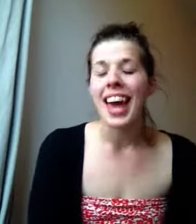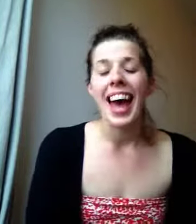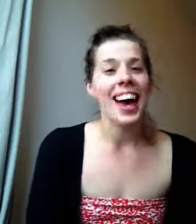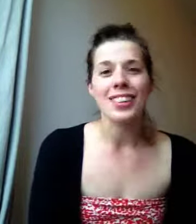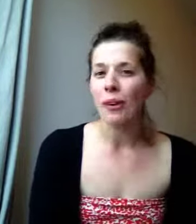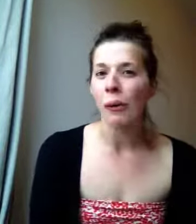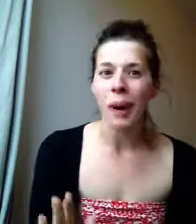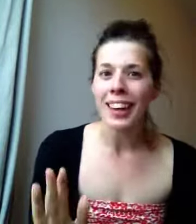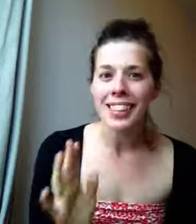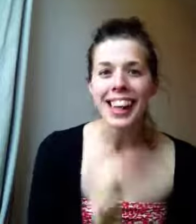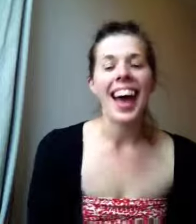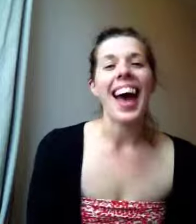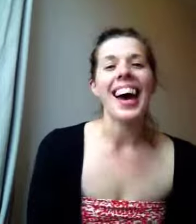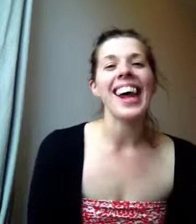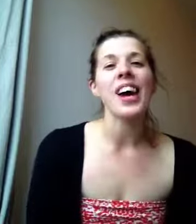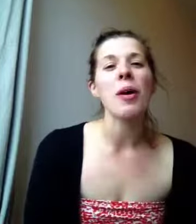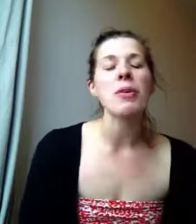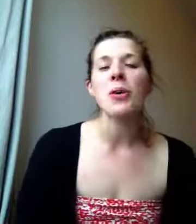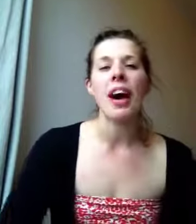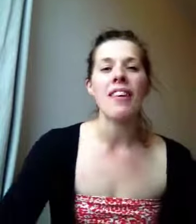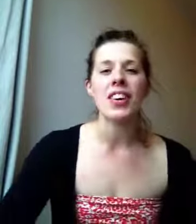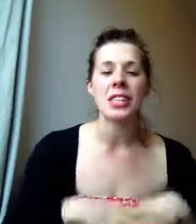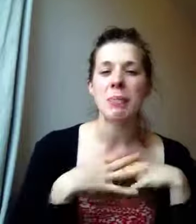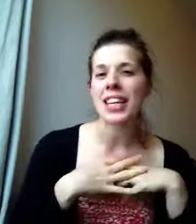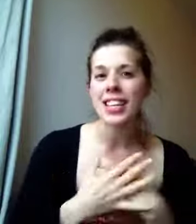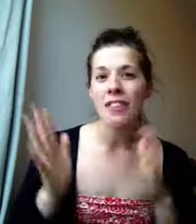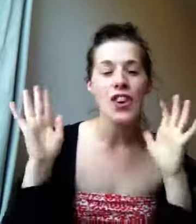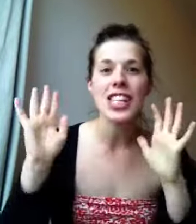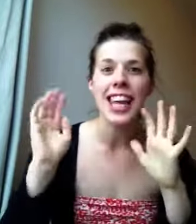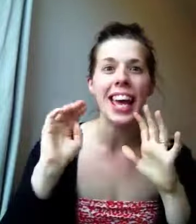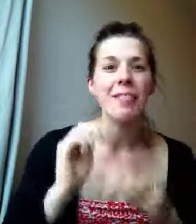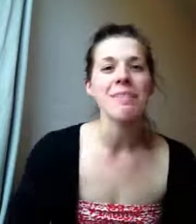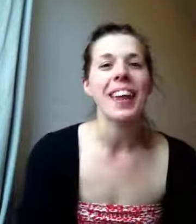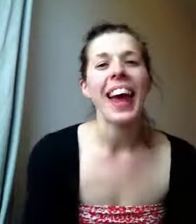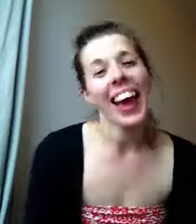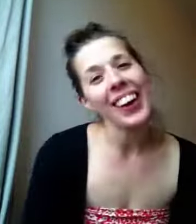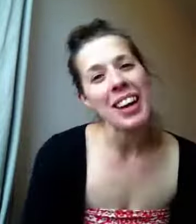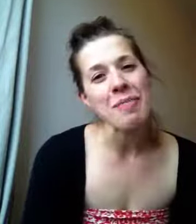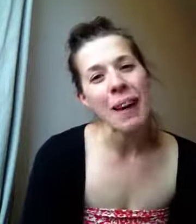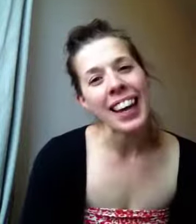as always. And I hope you have a splendid day. Okay, bye.